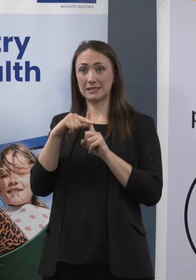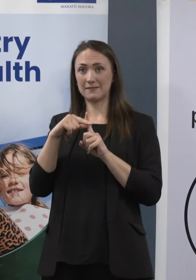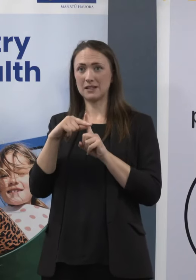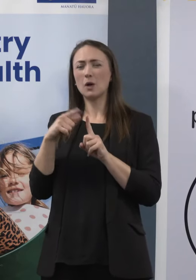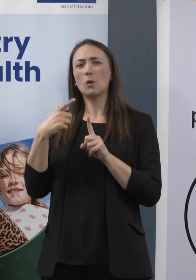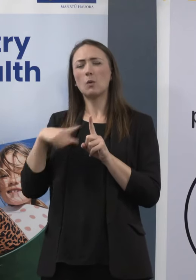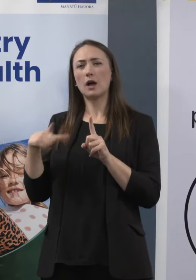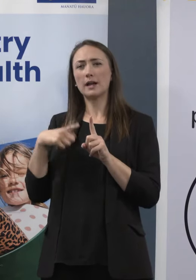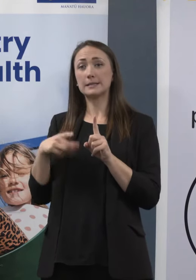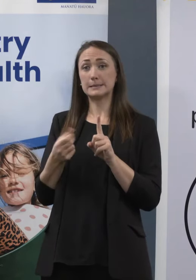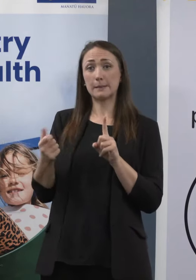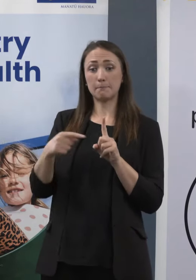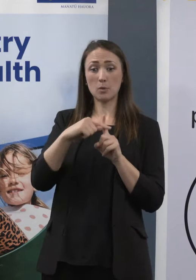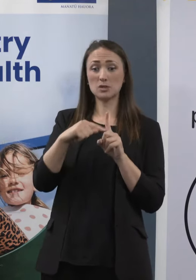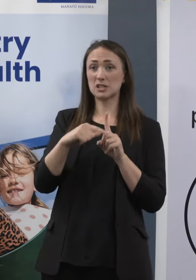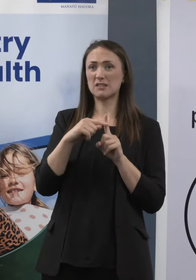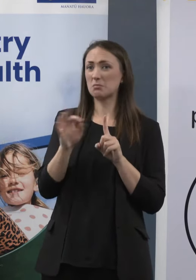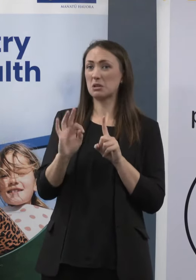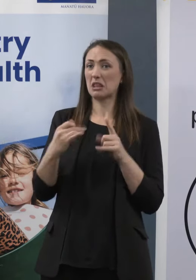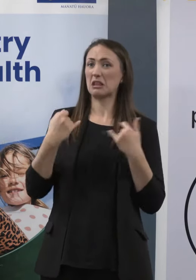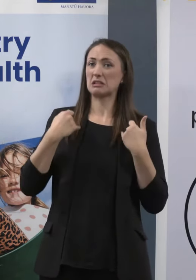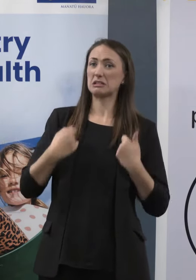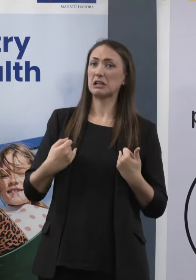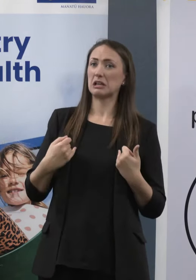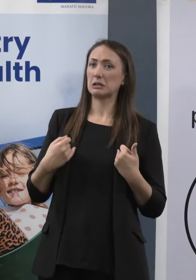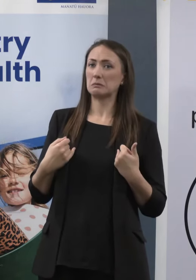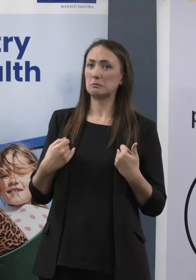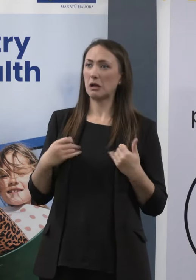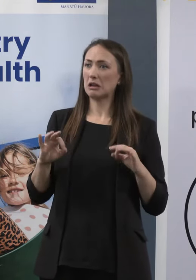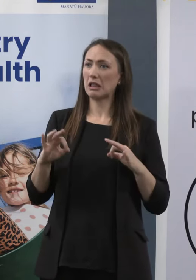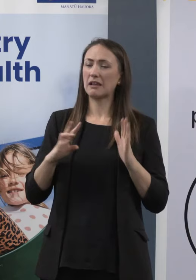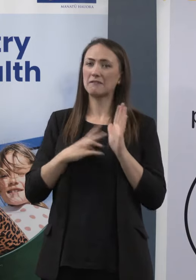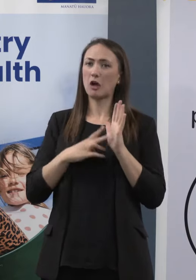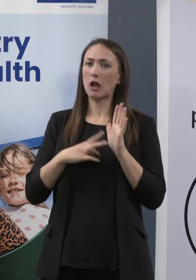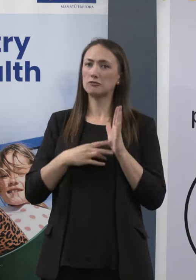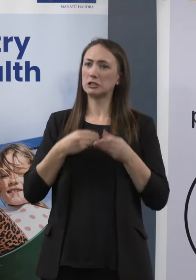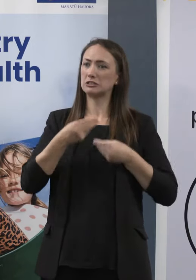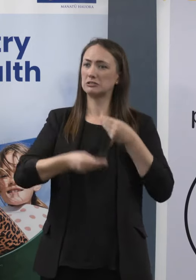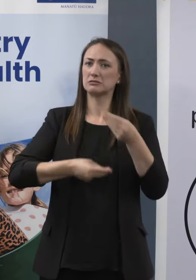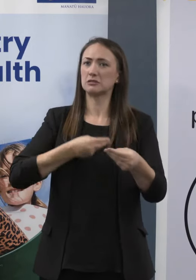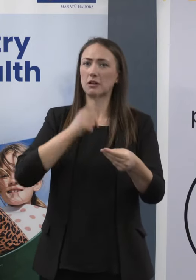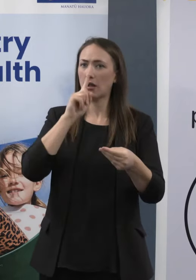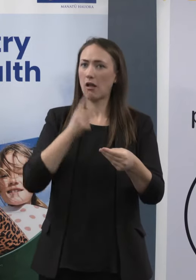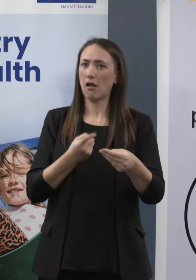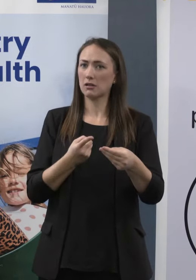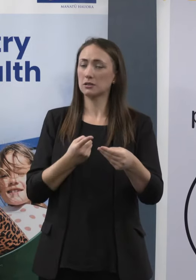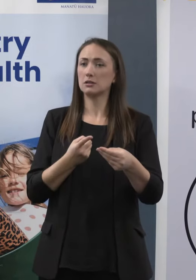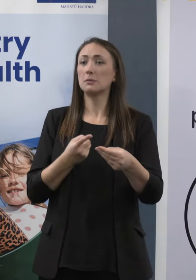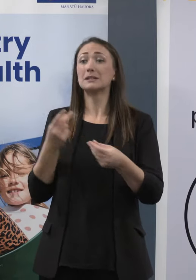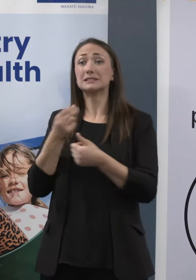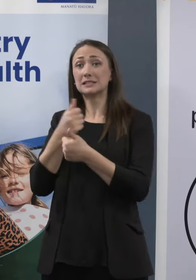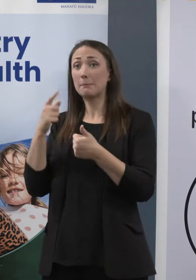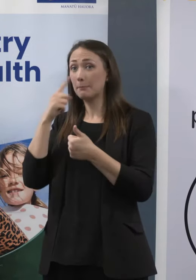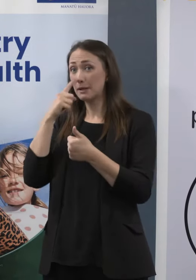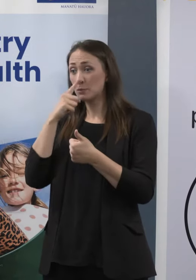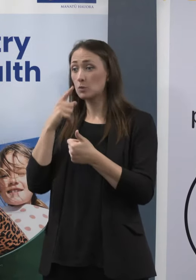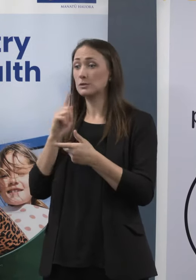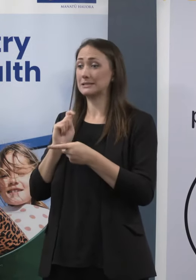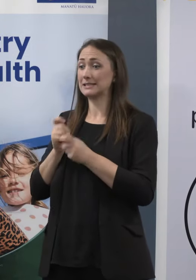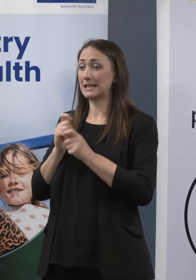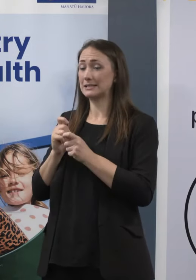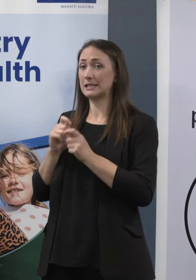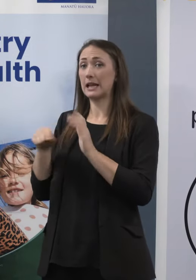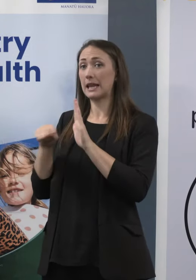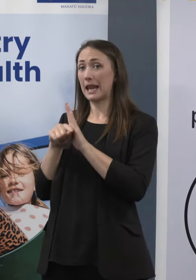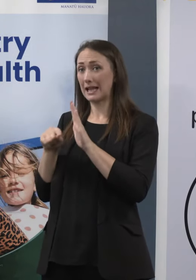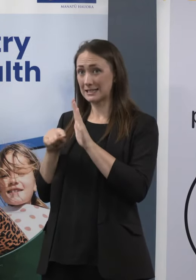who are positive, but they may not be shedding virus and able to infect others. There will be some people who will return